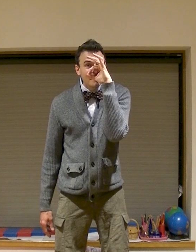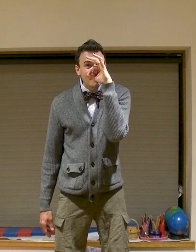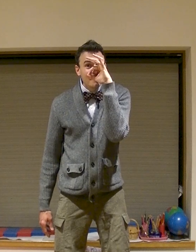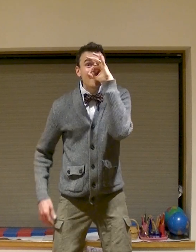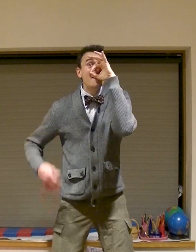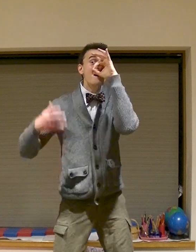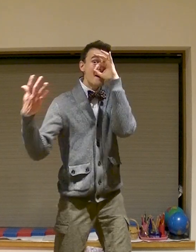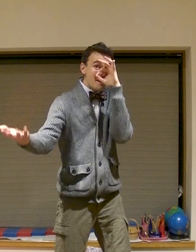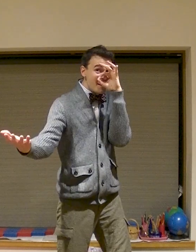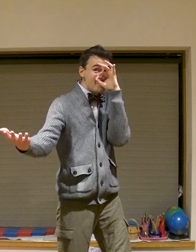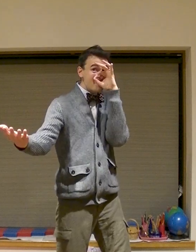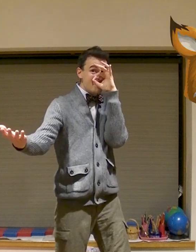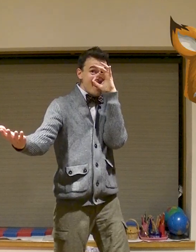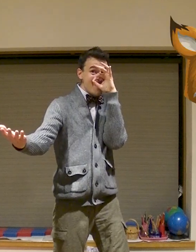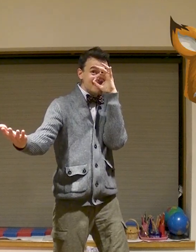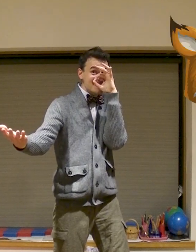A fox!